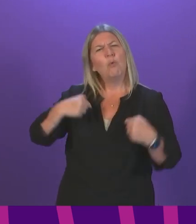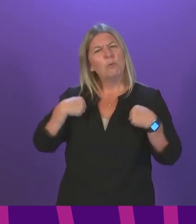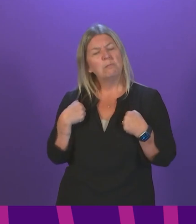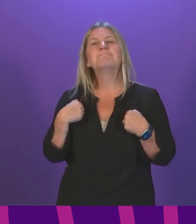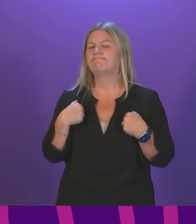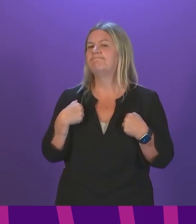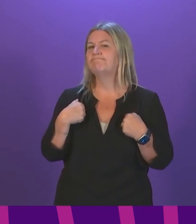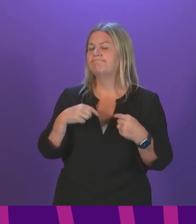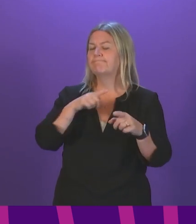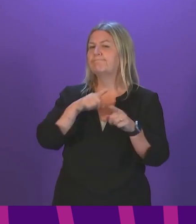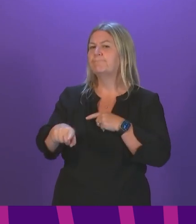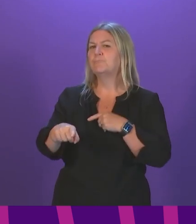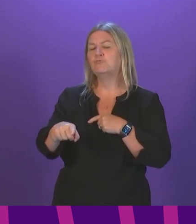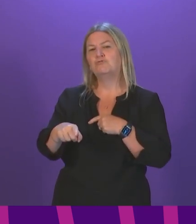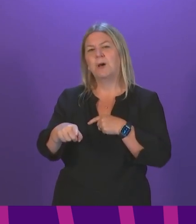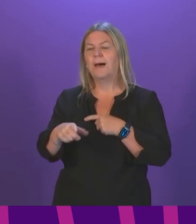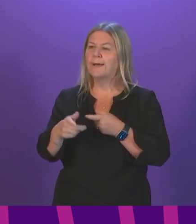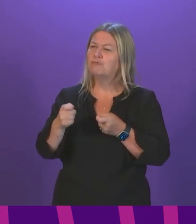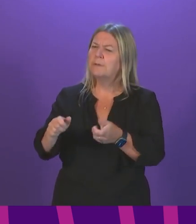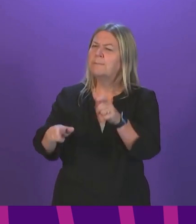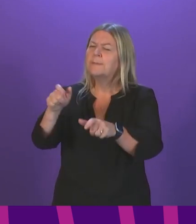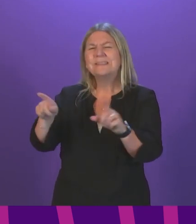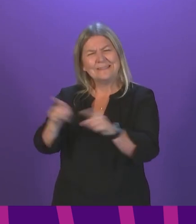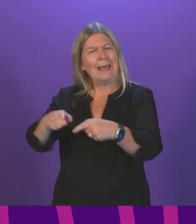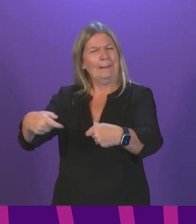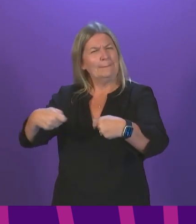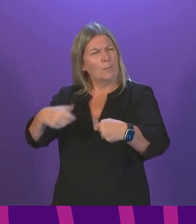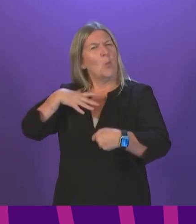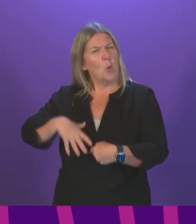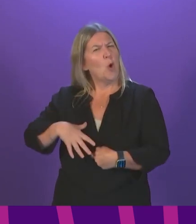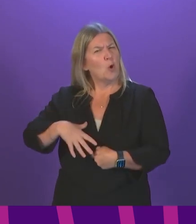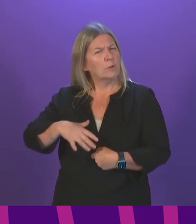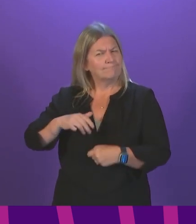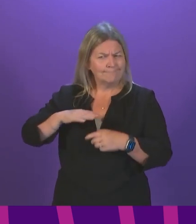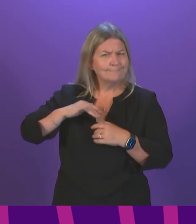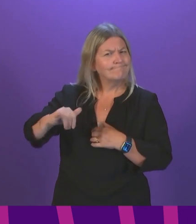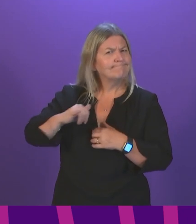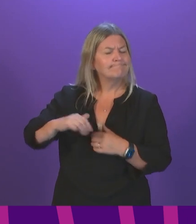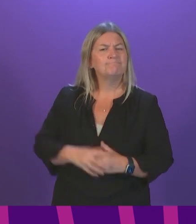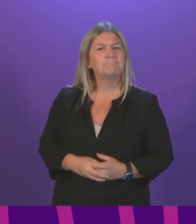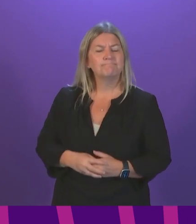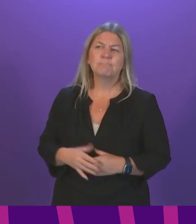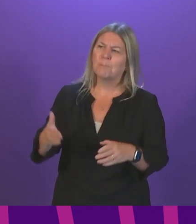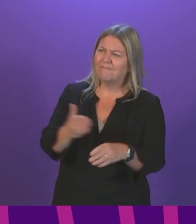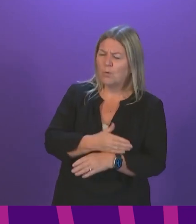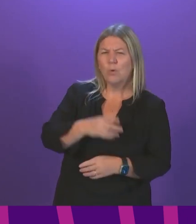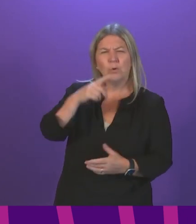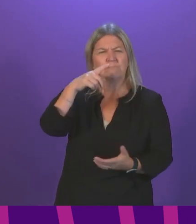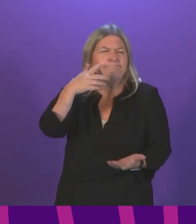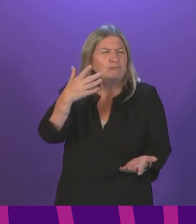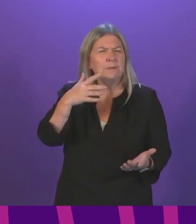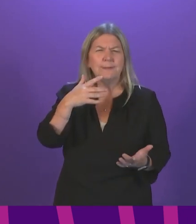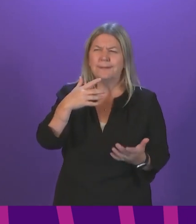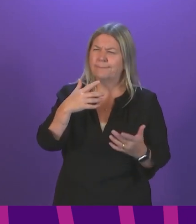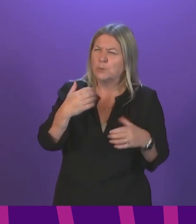as I expect them to treat me, to think before I act or speak. And just recently I had to make a decision that I